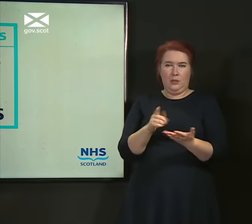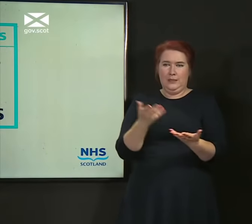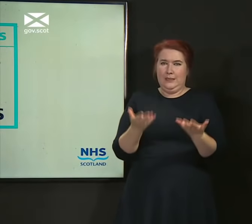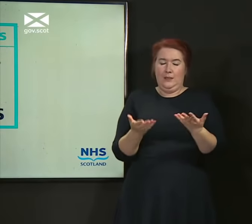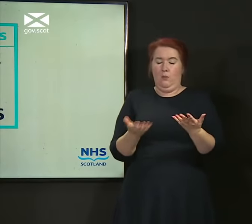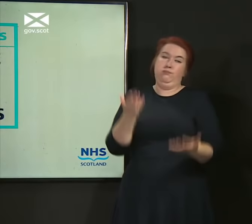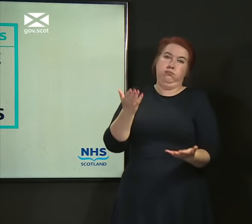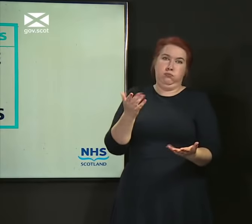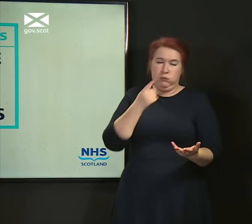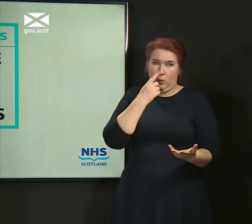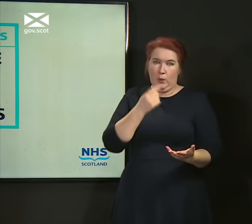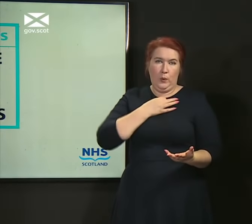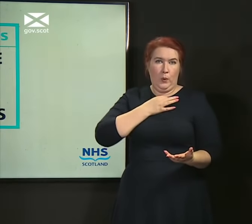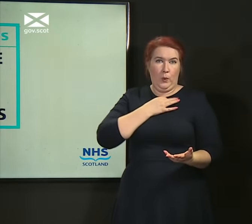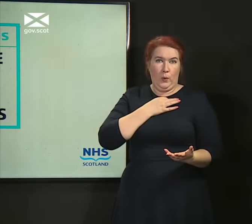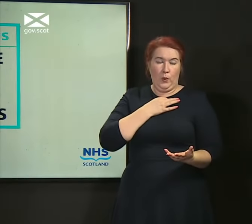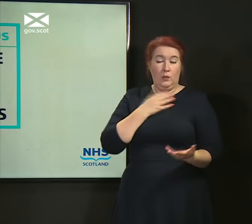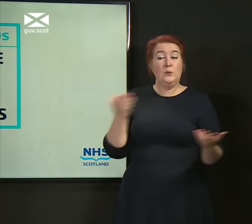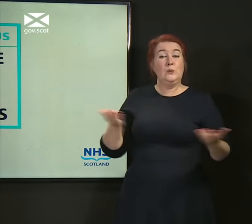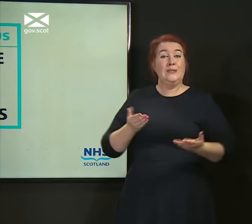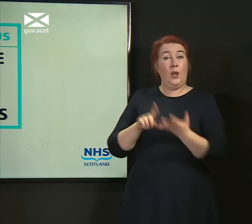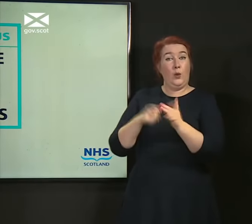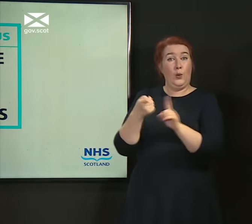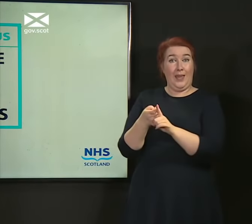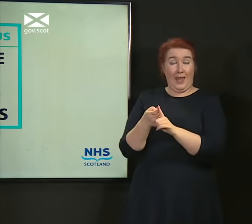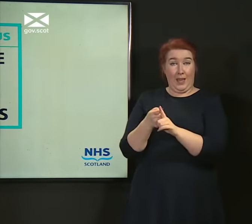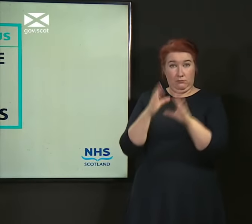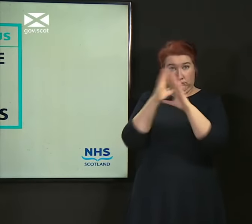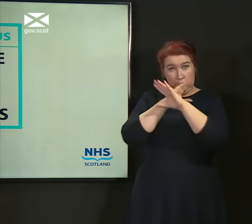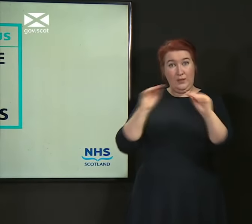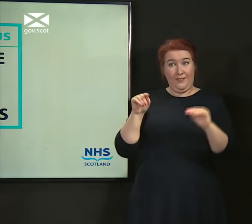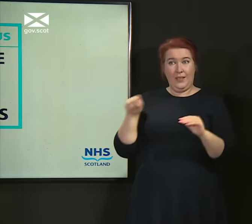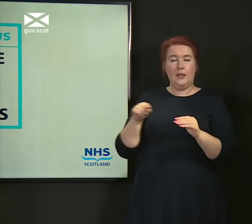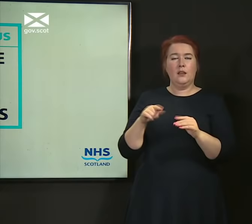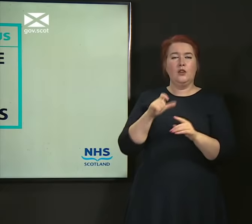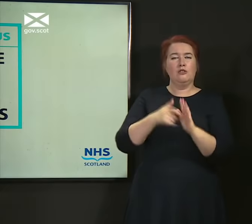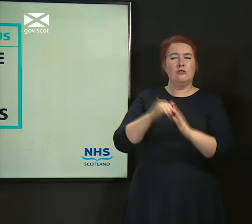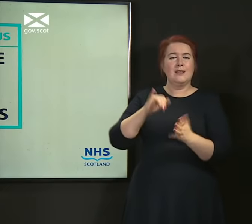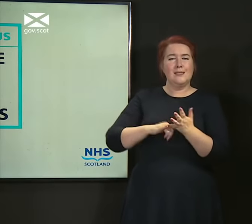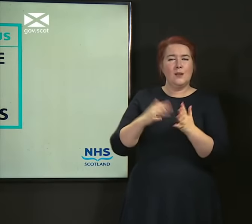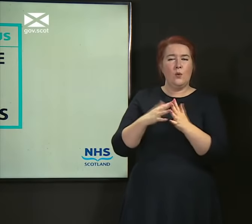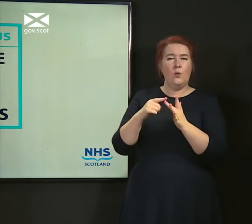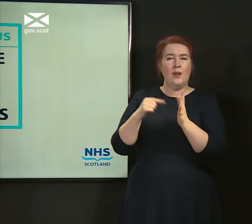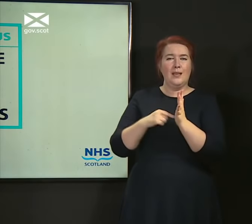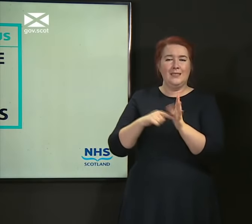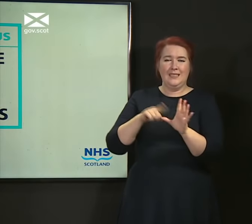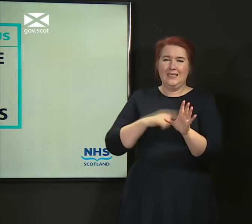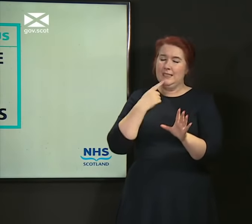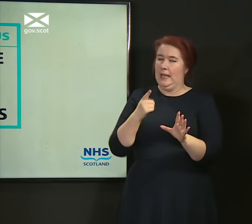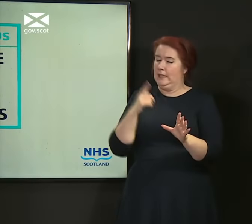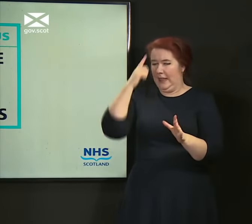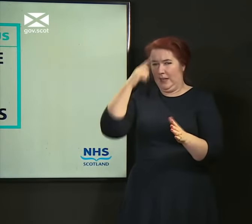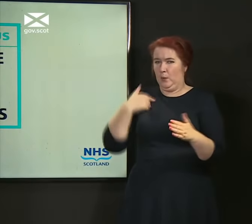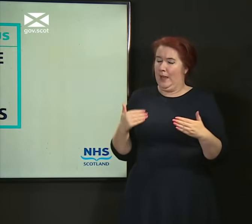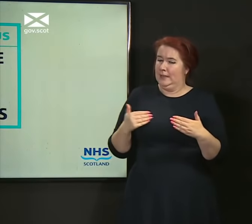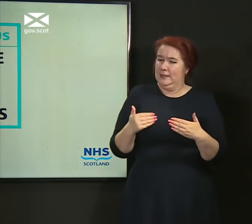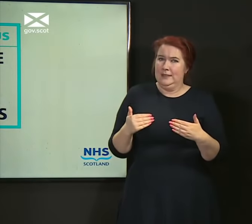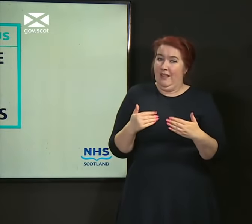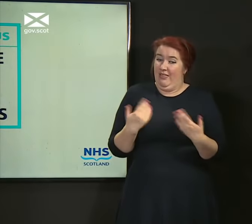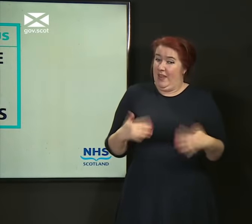so fragile. Chris Whitty said today at the UK press briefing that he thought England was at the edge of what they could open safely.